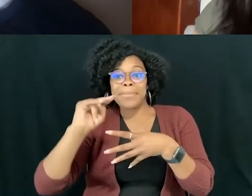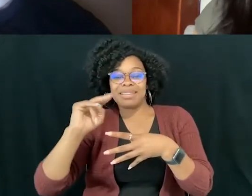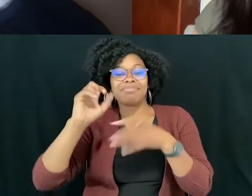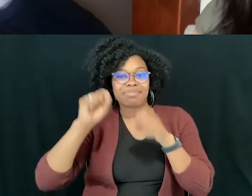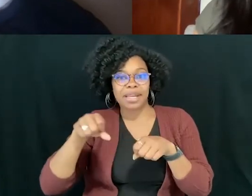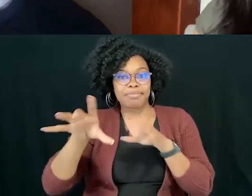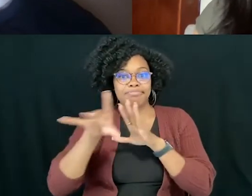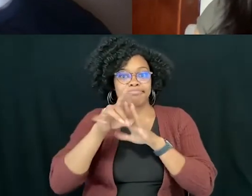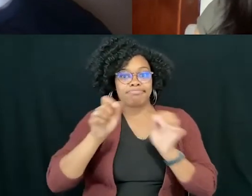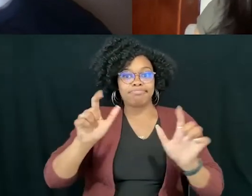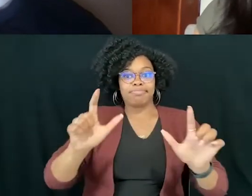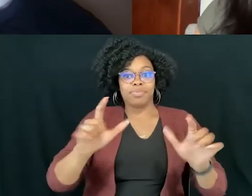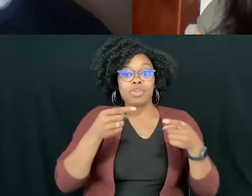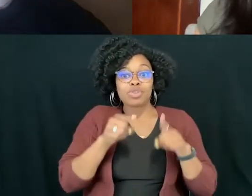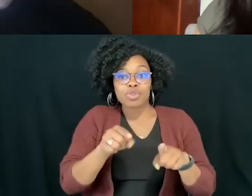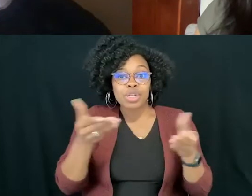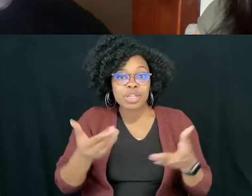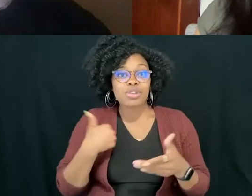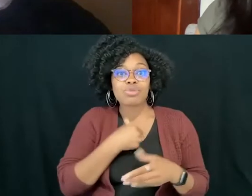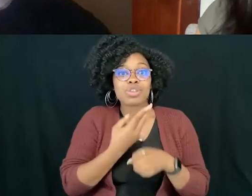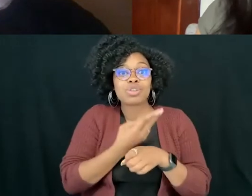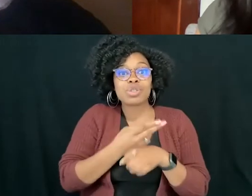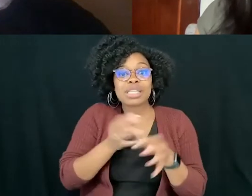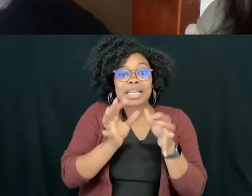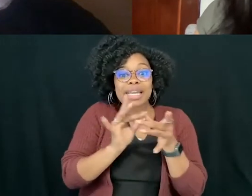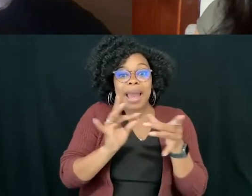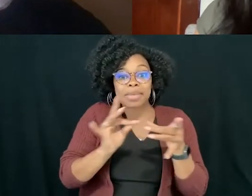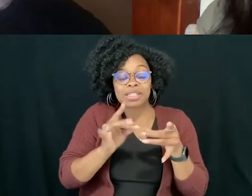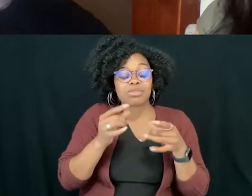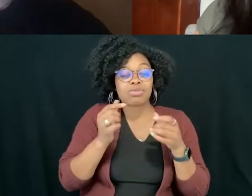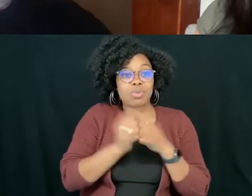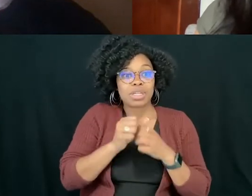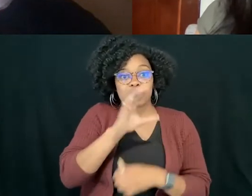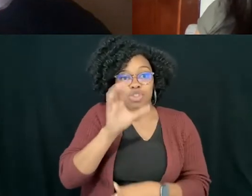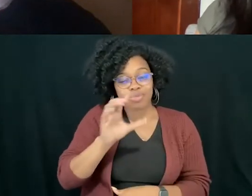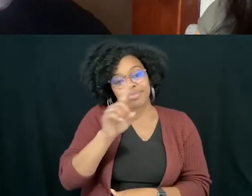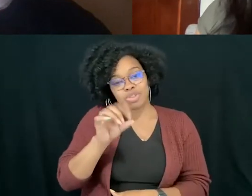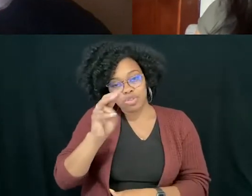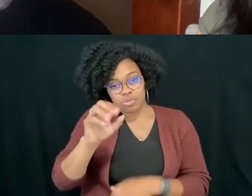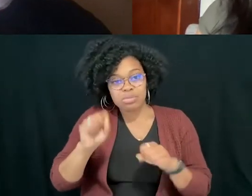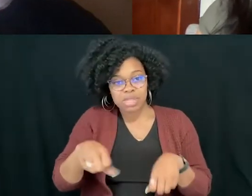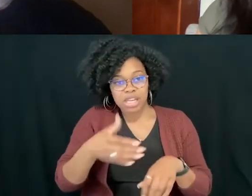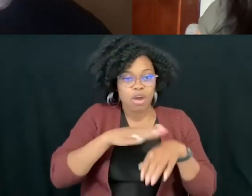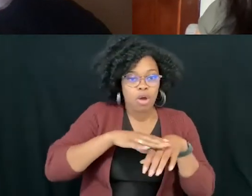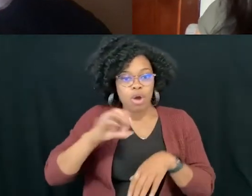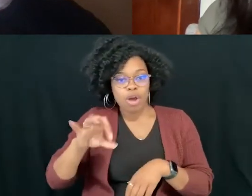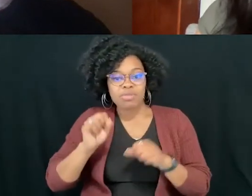this event, are using captions within Zoom. You can turn captions on and off by clicking the captions button at the bottom of your Zoom screen.